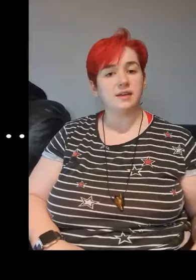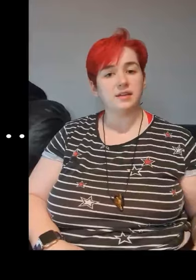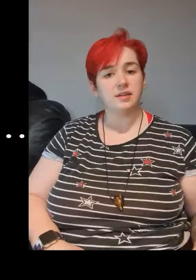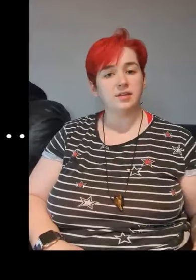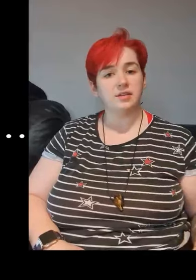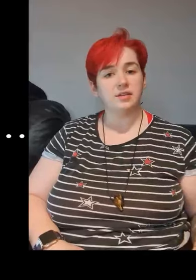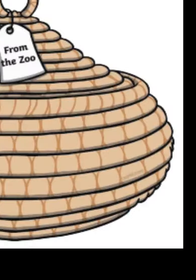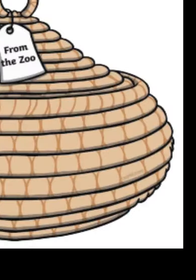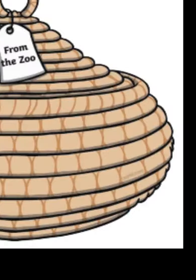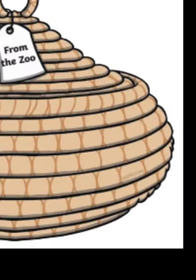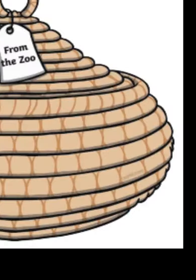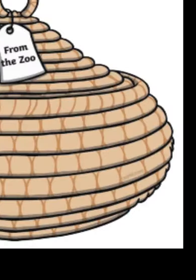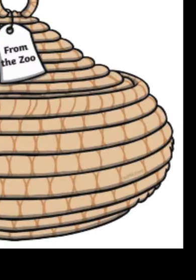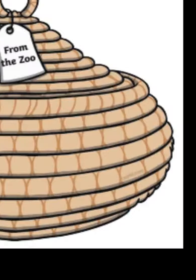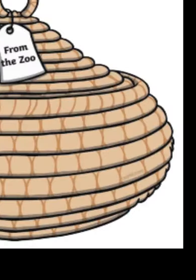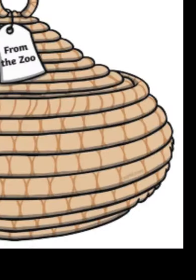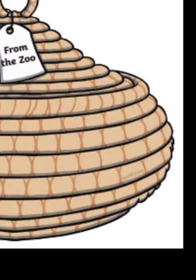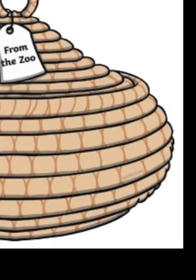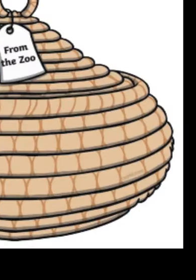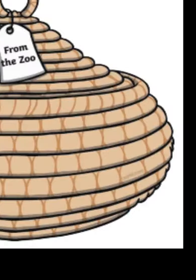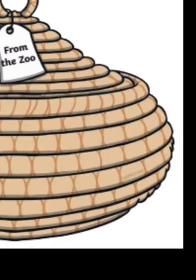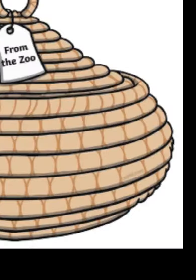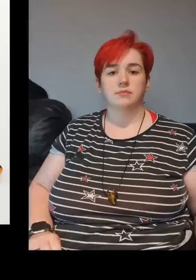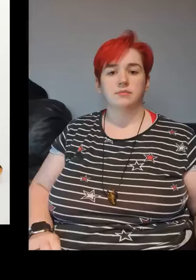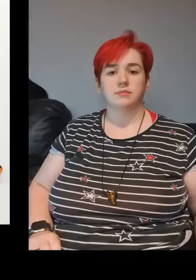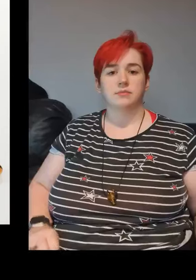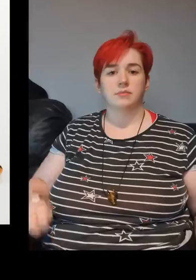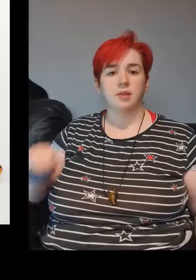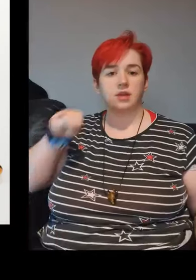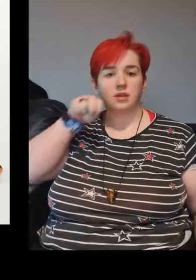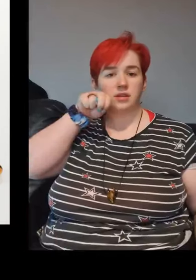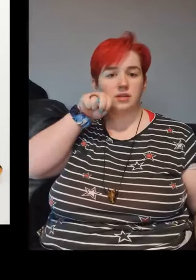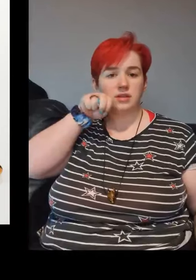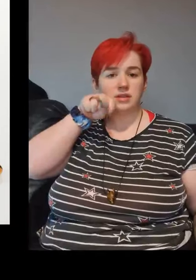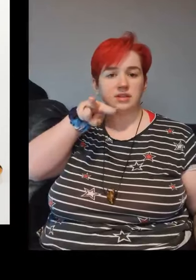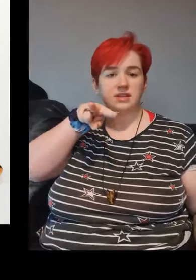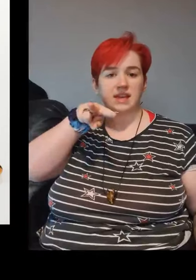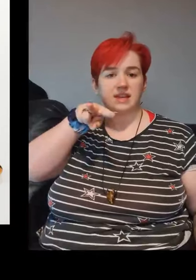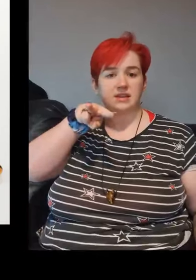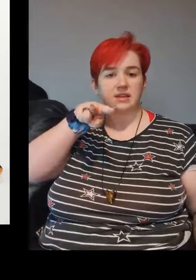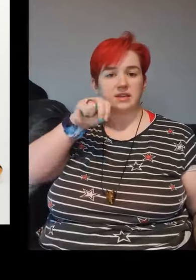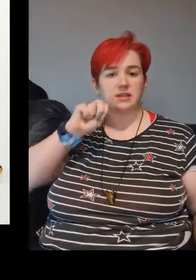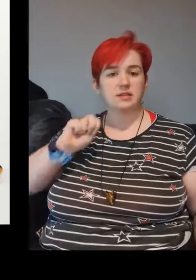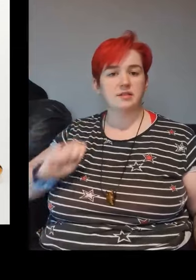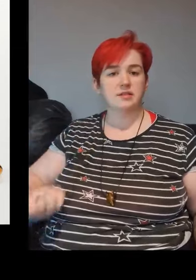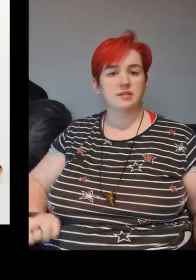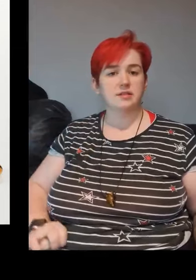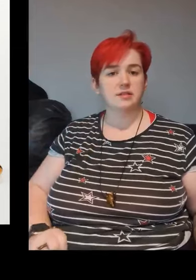snake